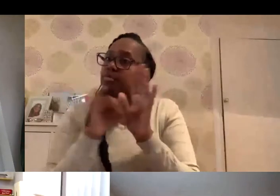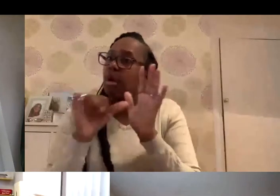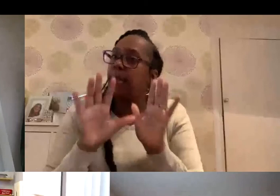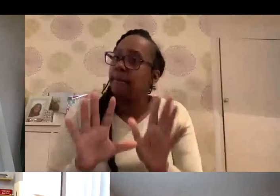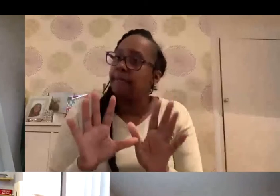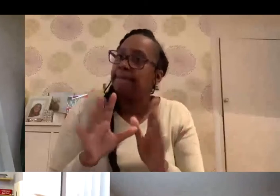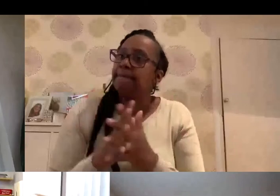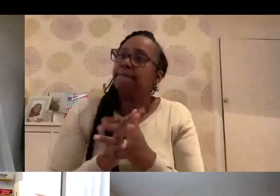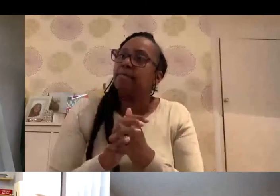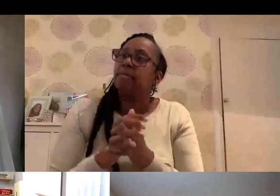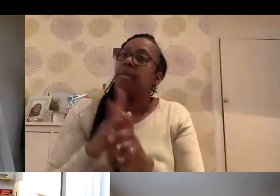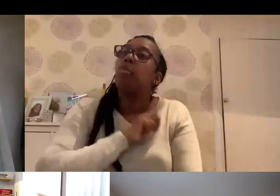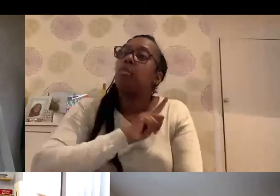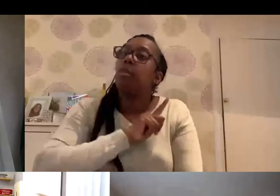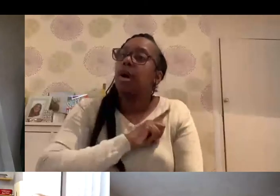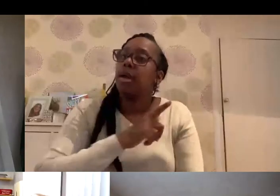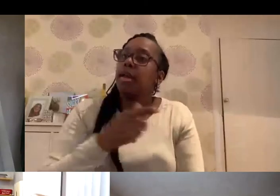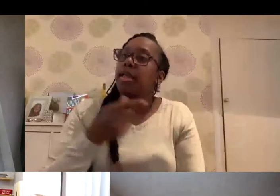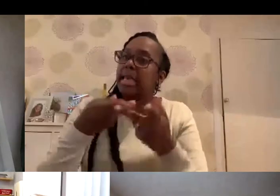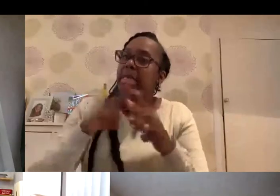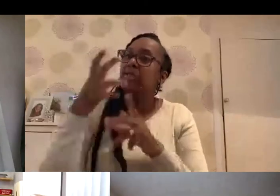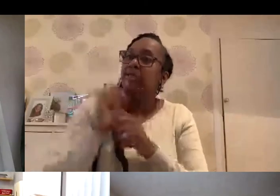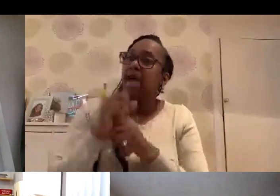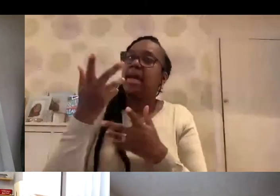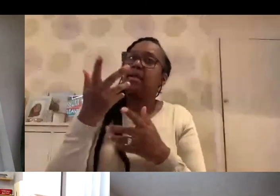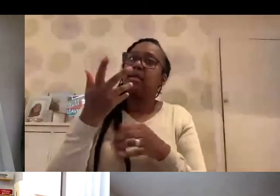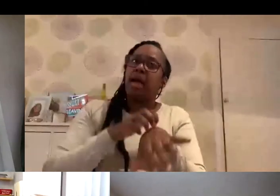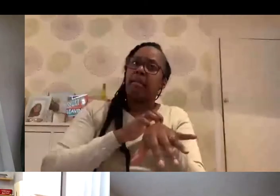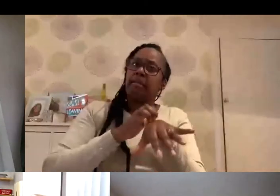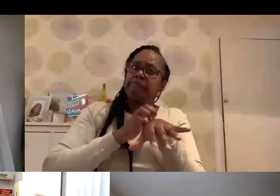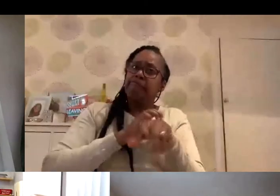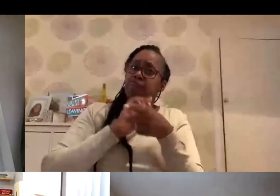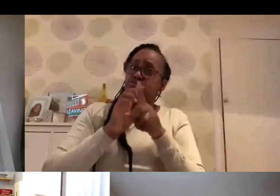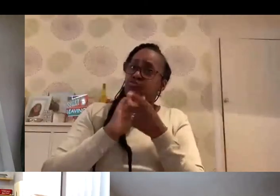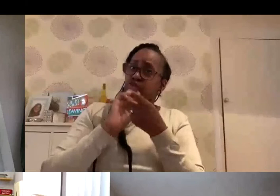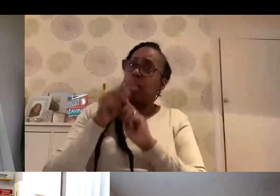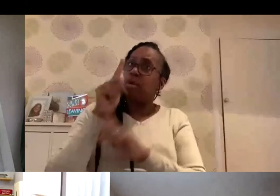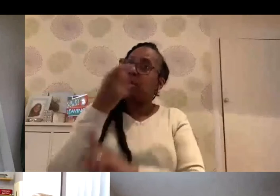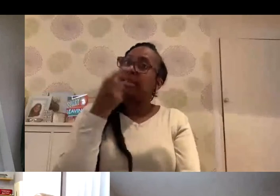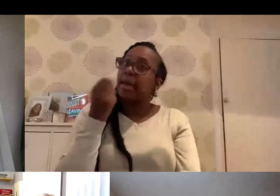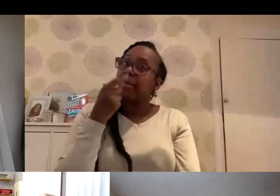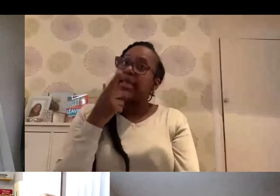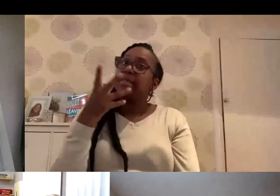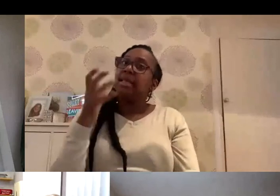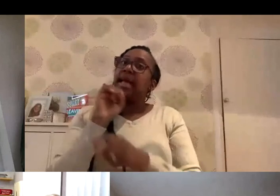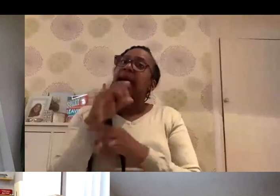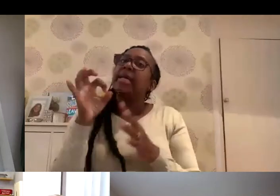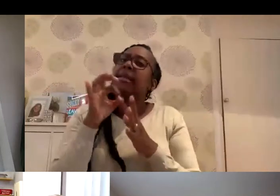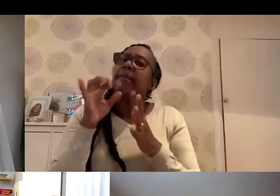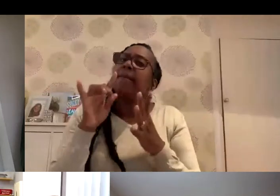So that's the reason why if you've had a serious anaphylactic reaction to a medication that contains PEG,